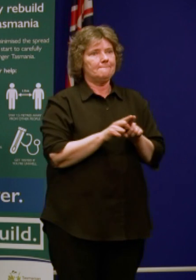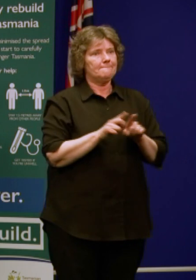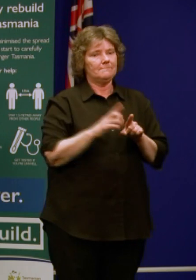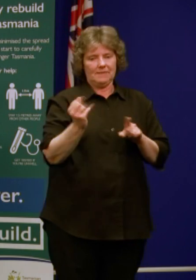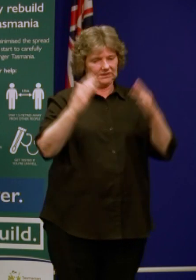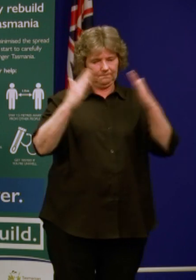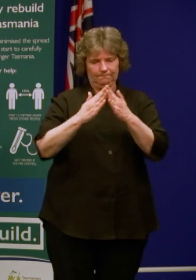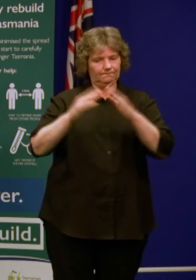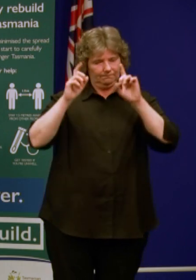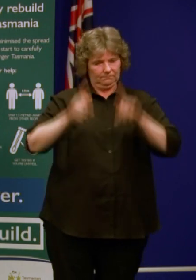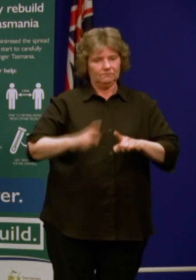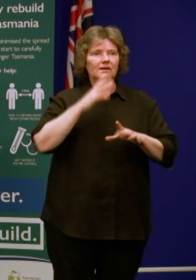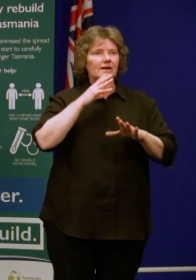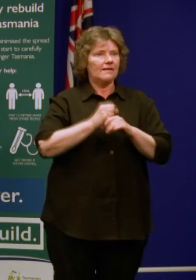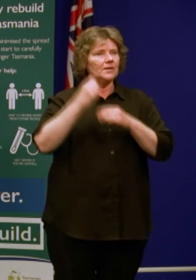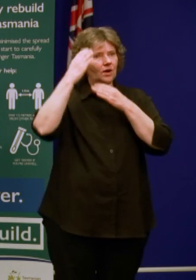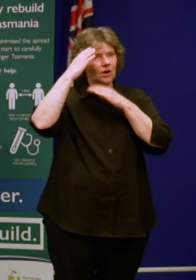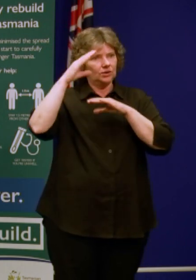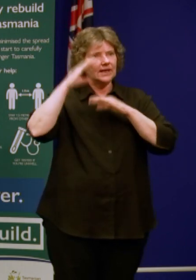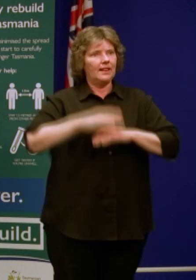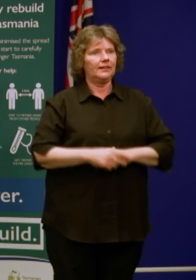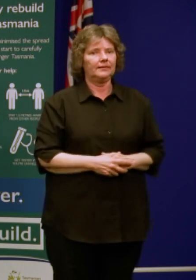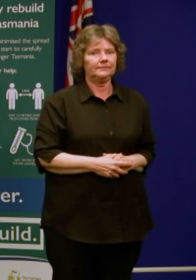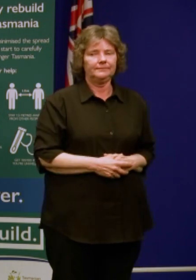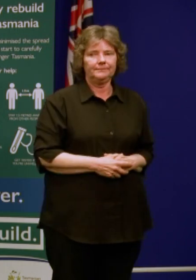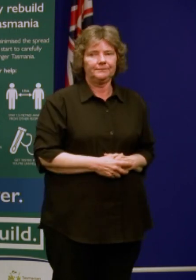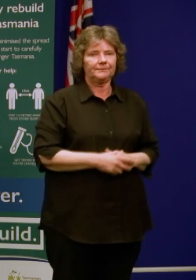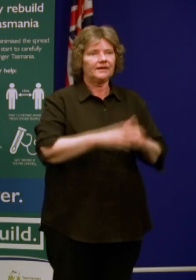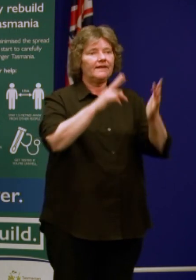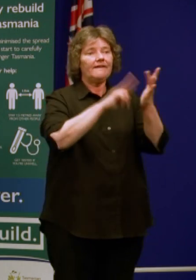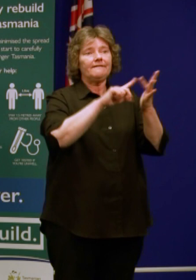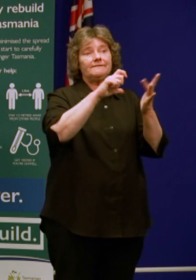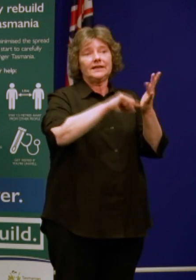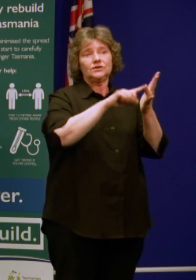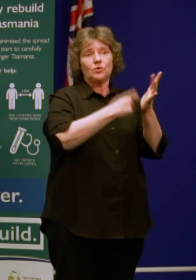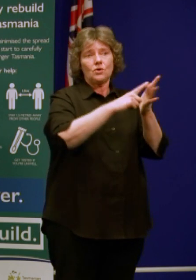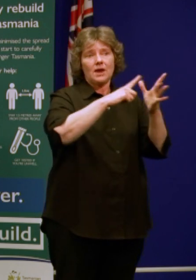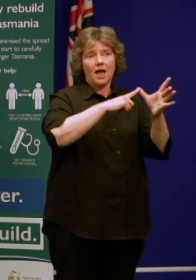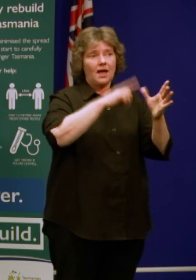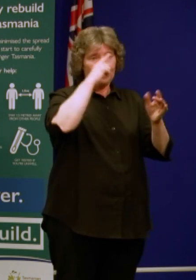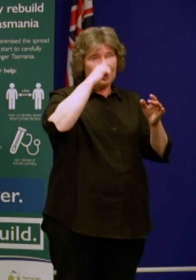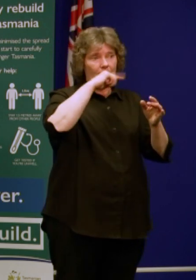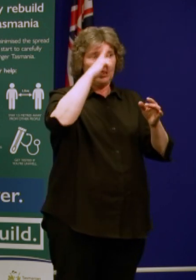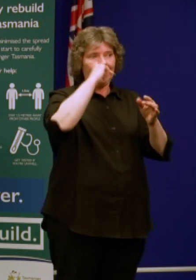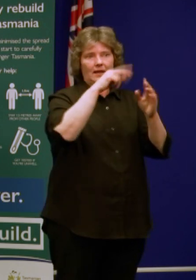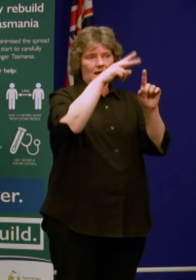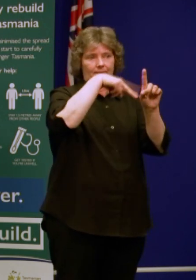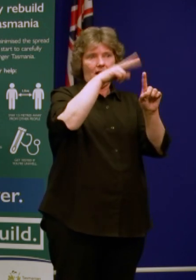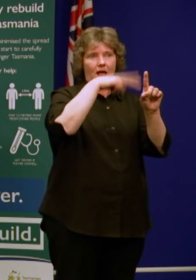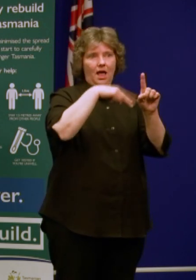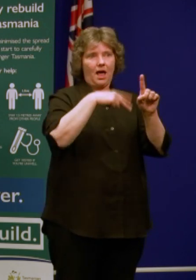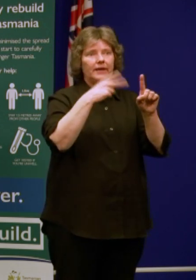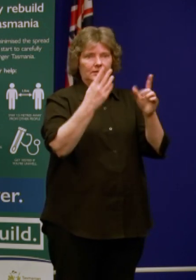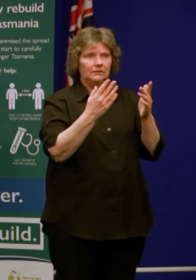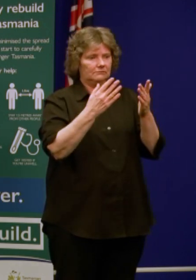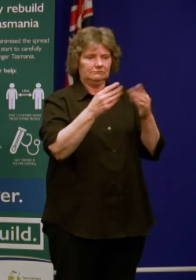While Victorians can apply for compassionate exemption to travel to Tasmania, these exemptions are unlikely to be granted in the